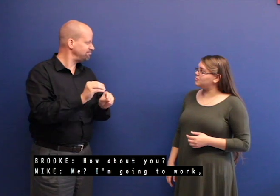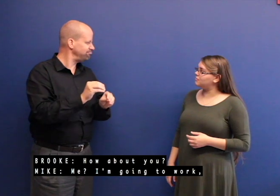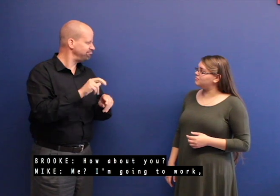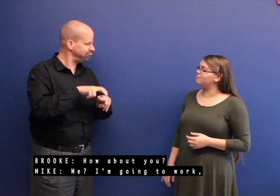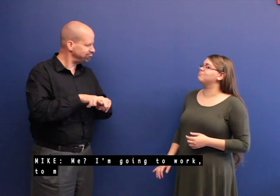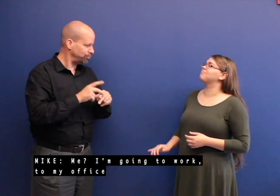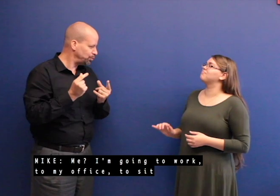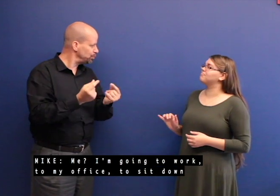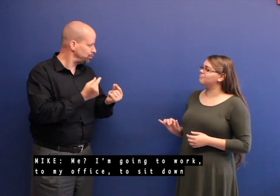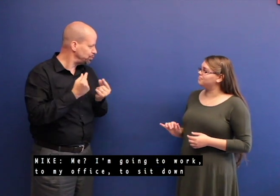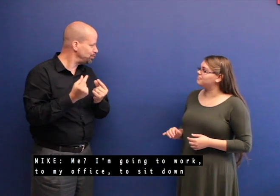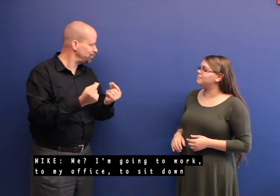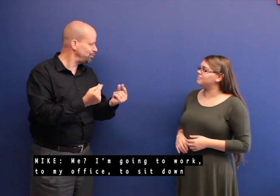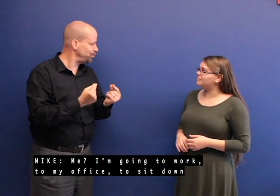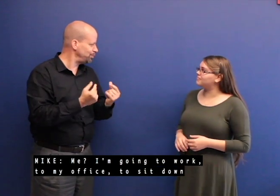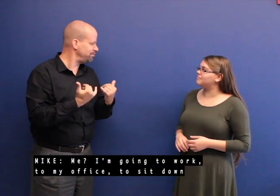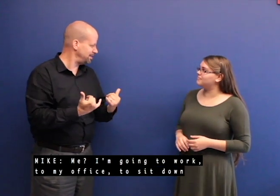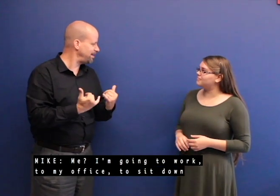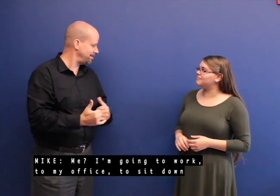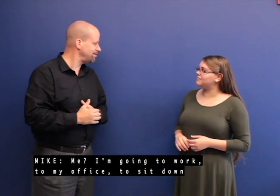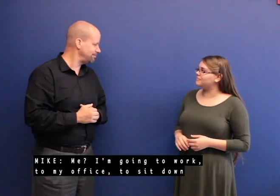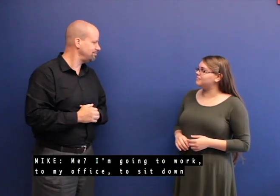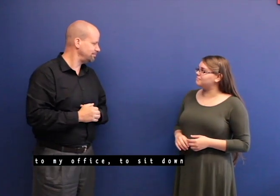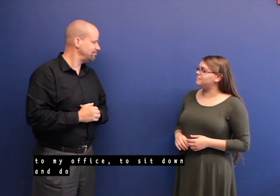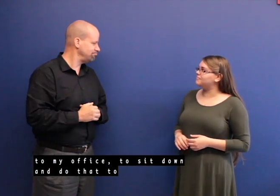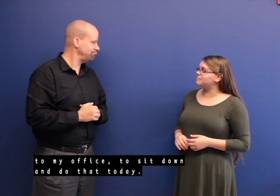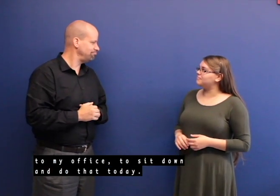To my office. To sit down and do that today.